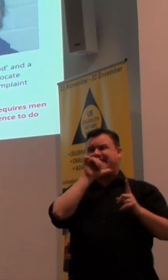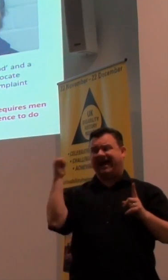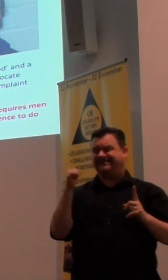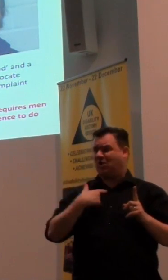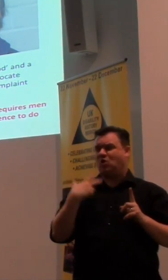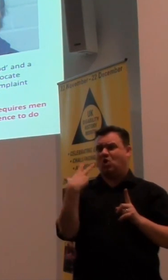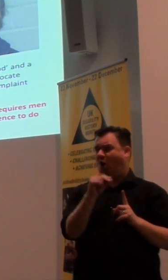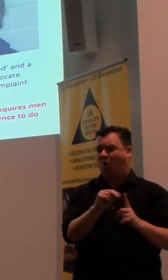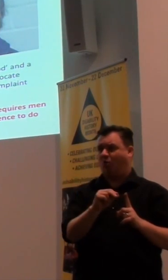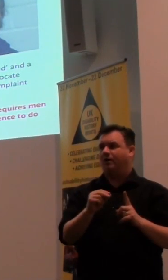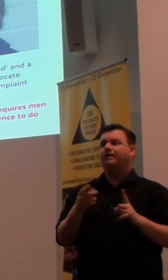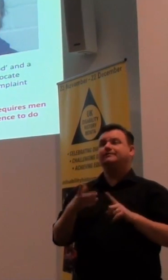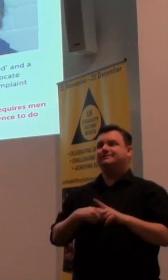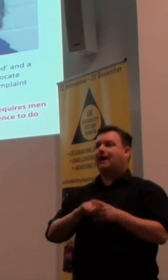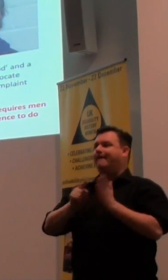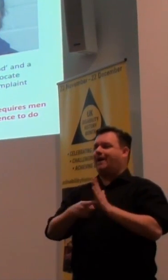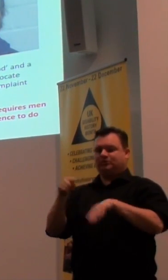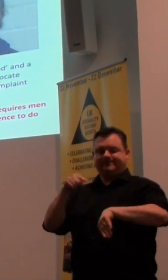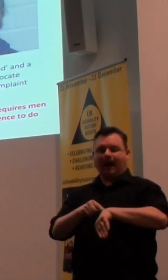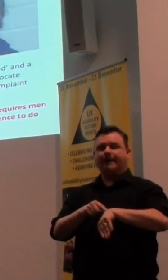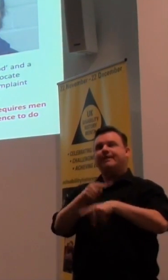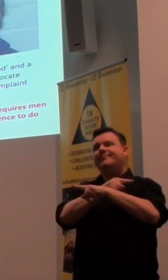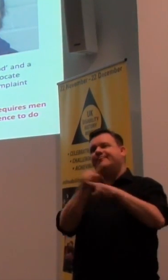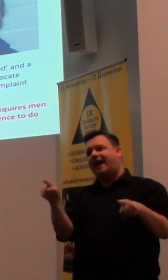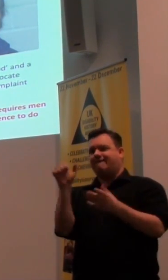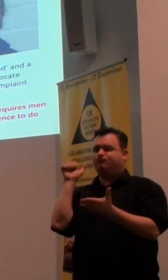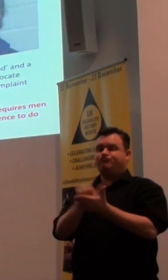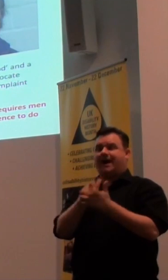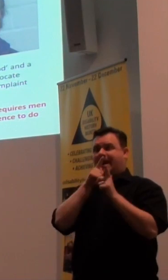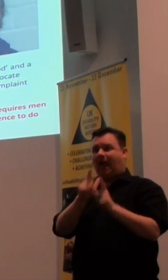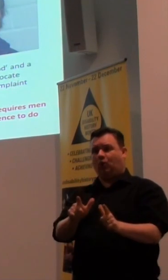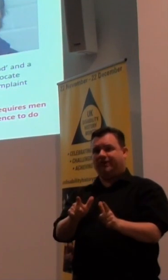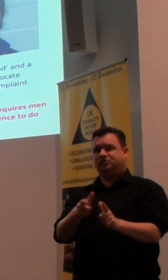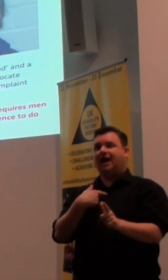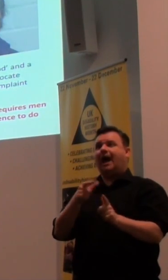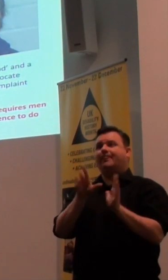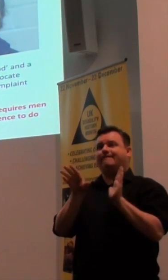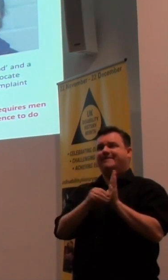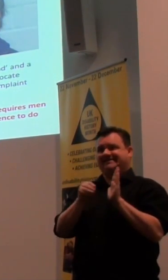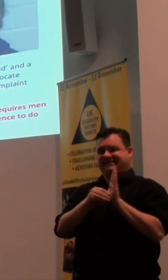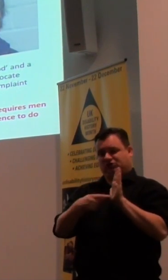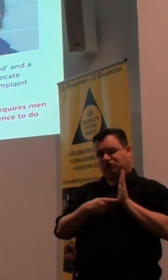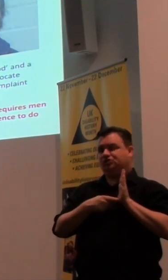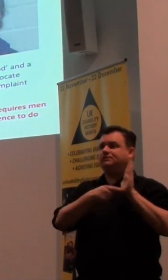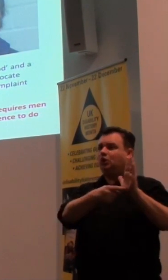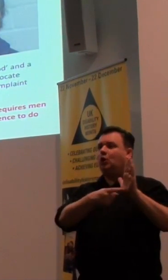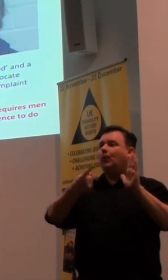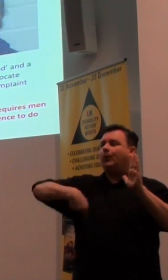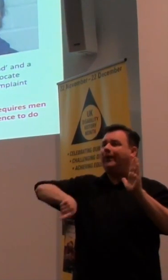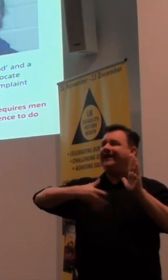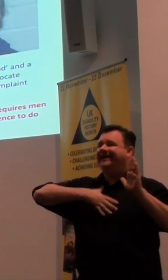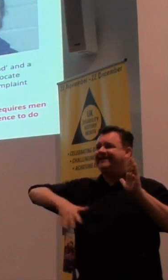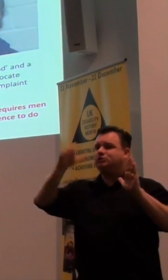about time that people got the right language, but also got the message behind the language is that we need solidarity